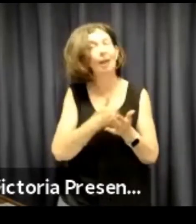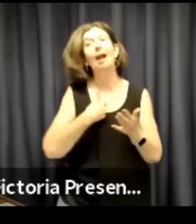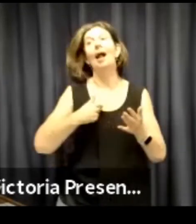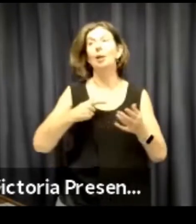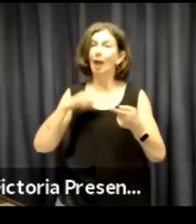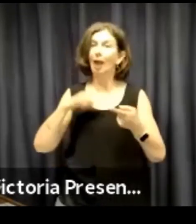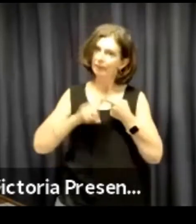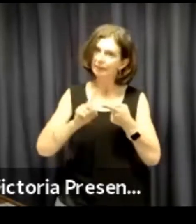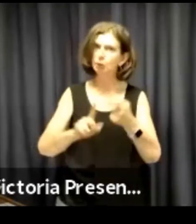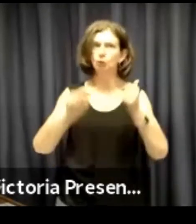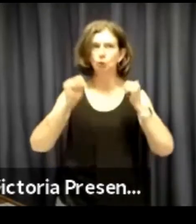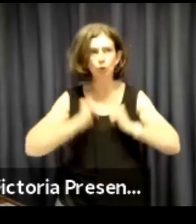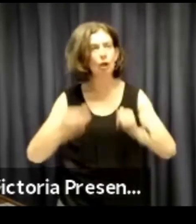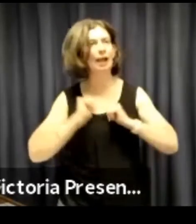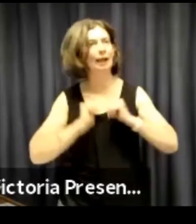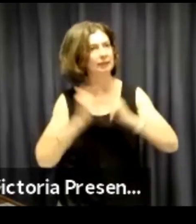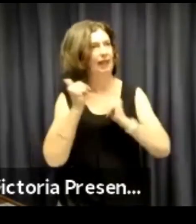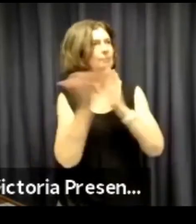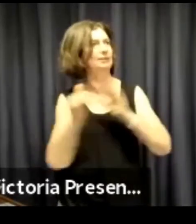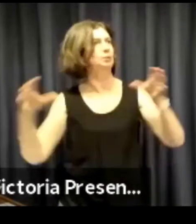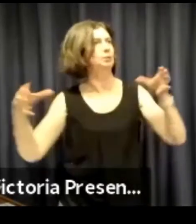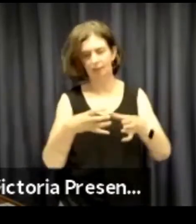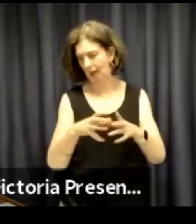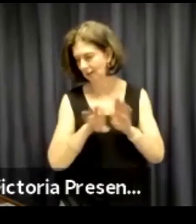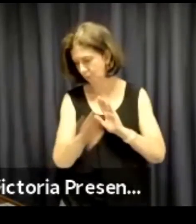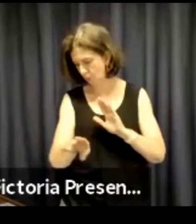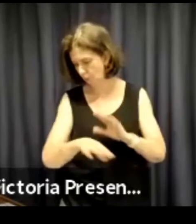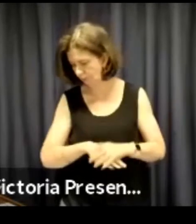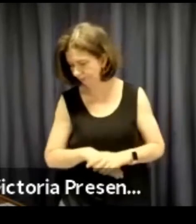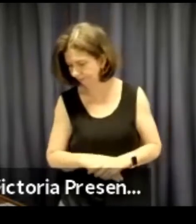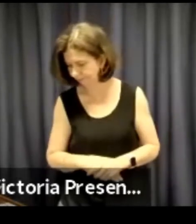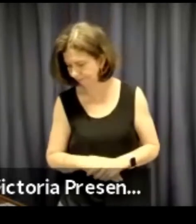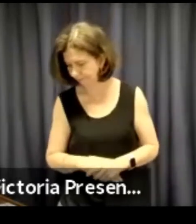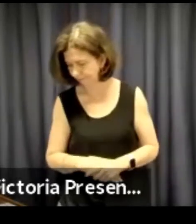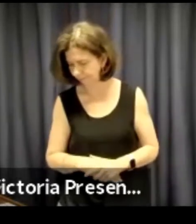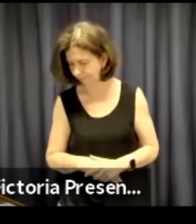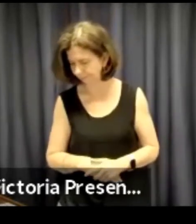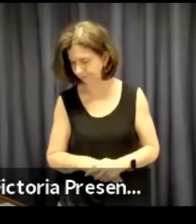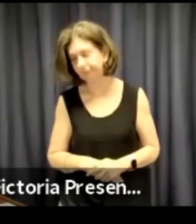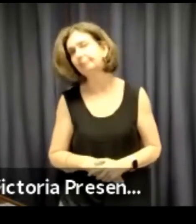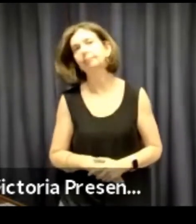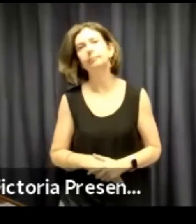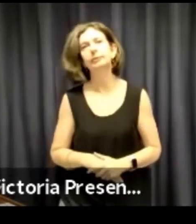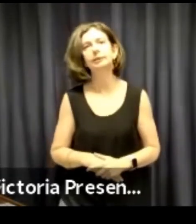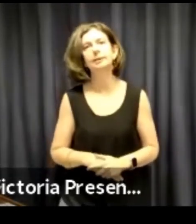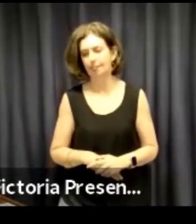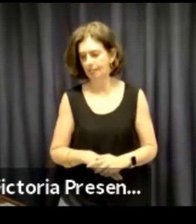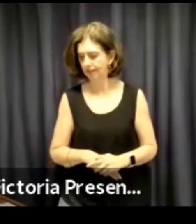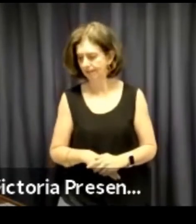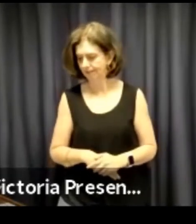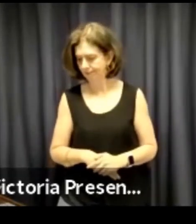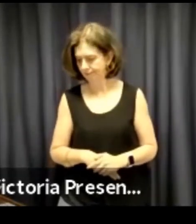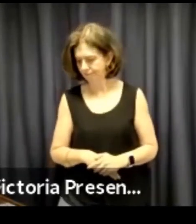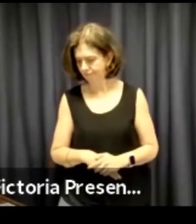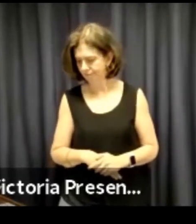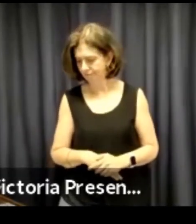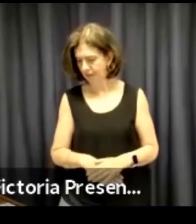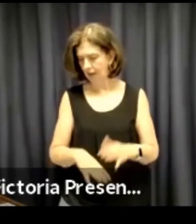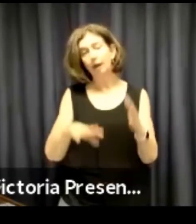and we have a commitment to continue training and developing together as an organisation.